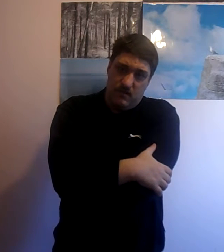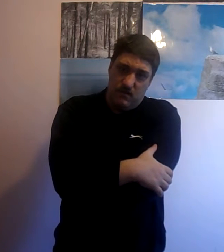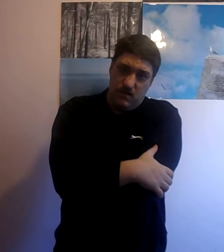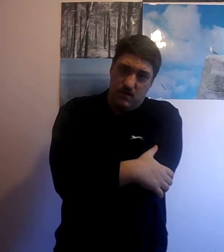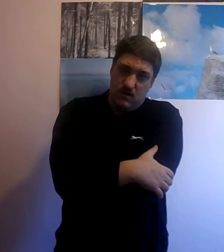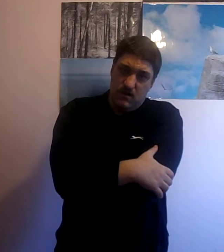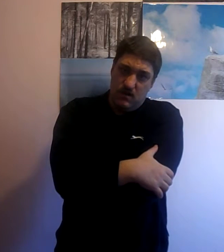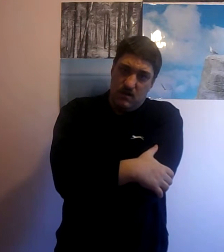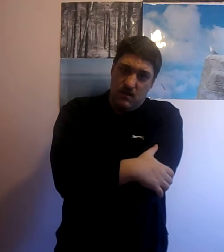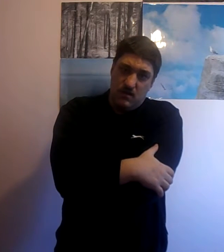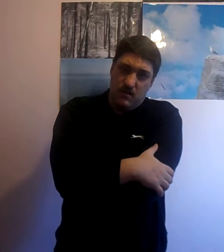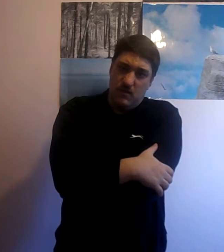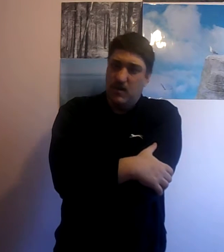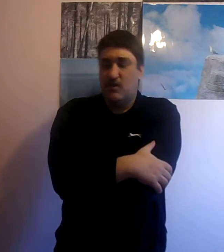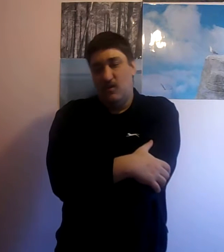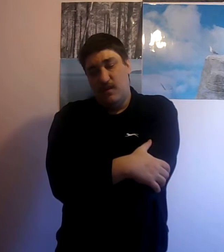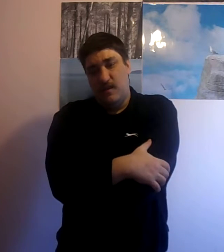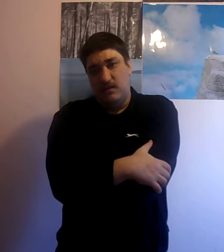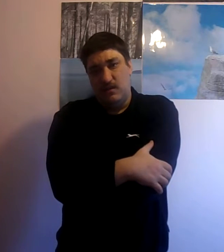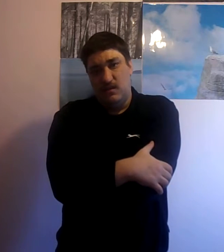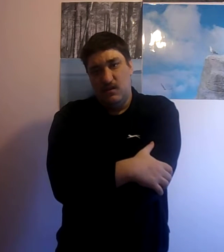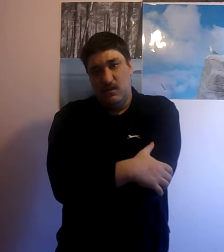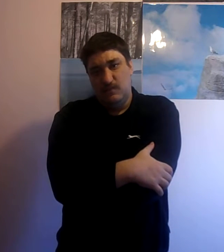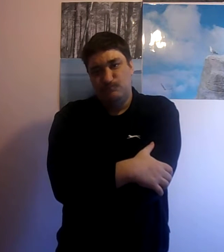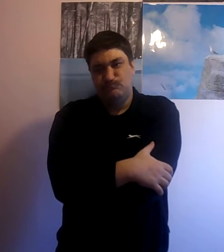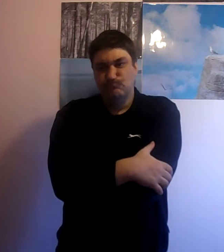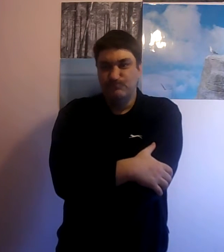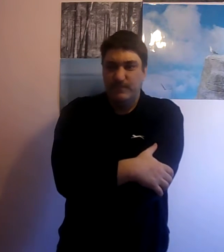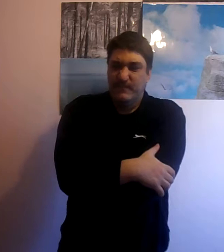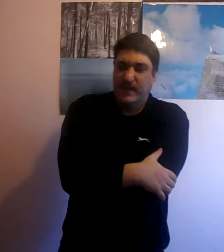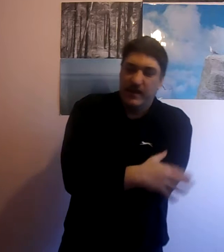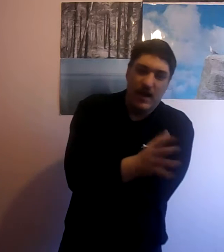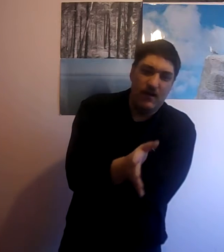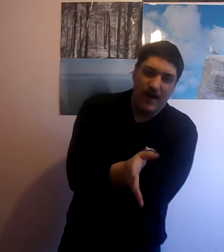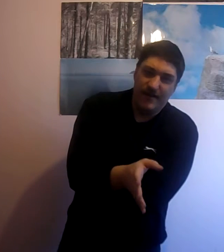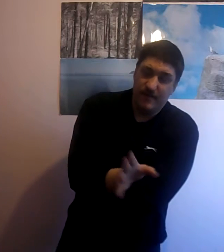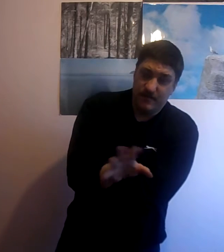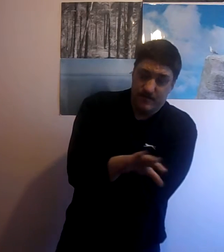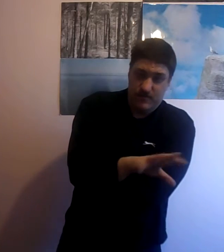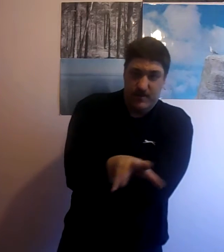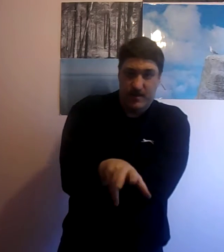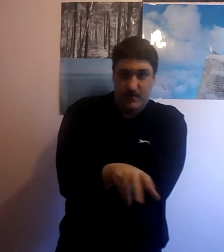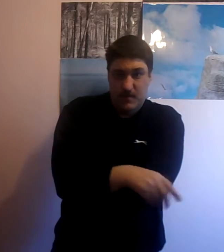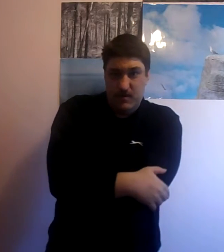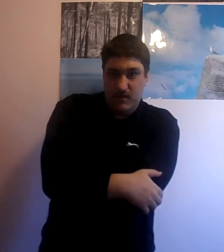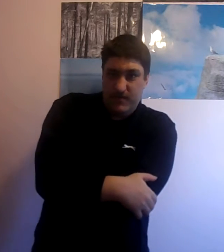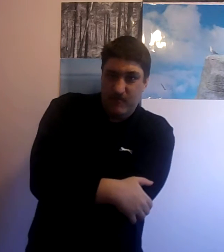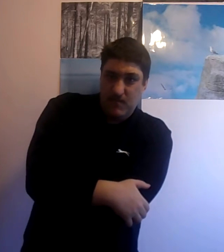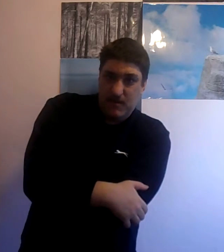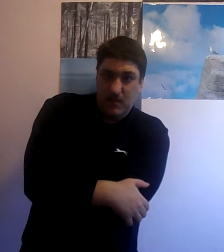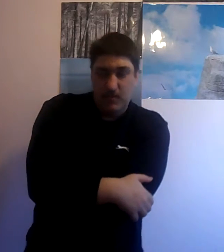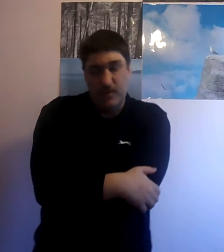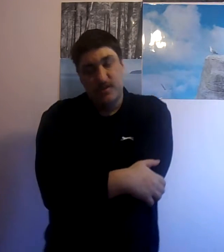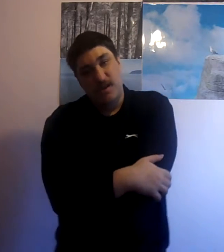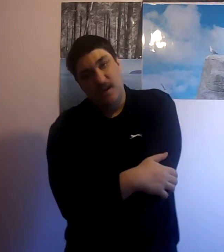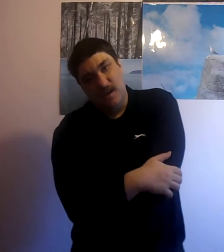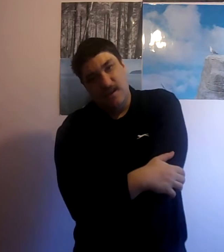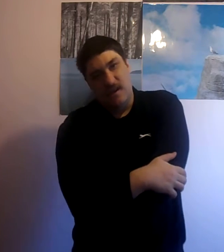so we're going to call it Zelda now I had a discussion with this about a streamer I was watching and he said